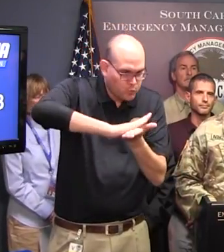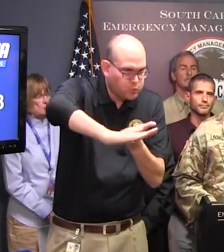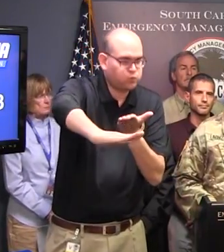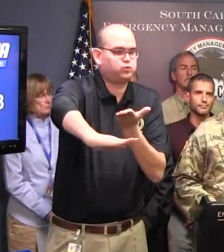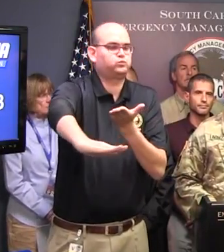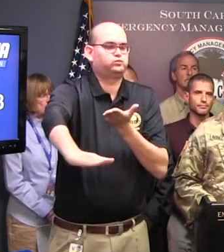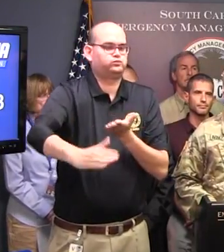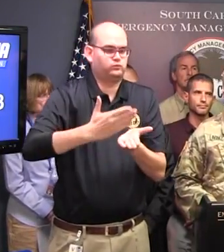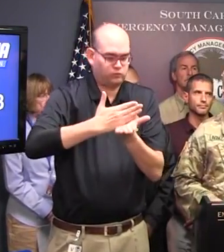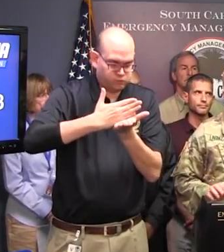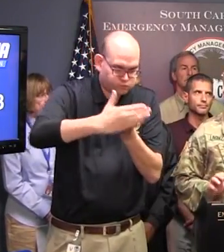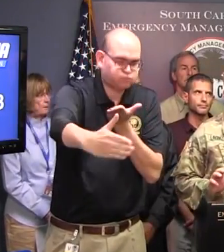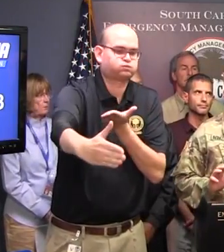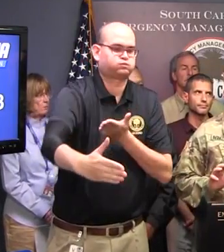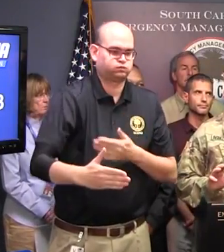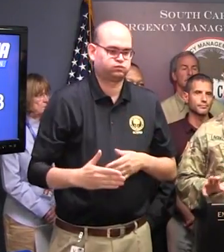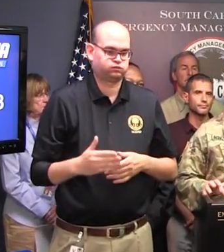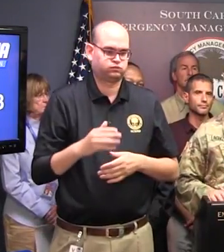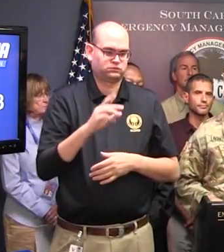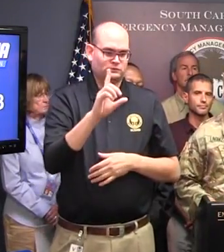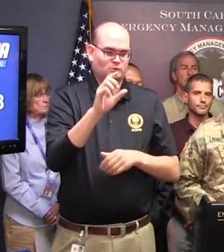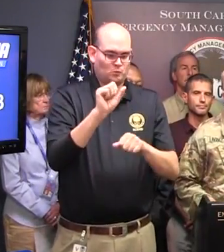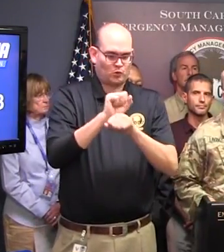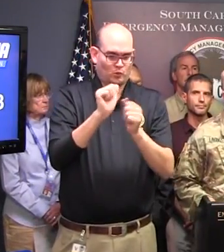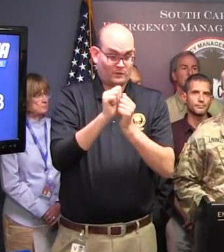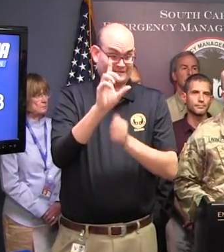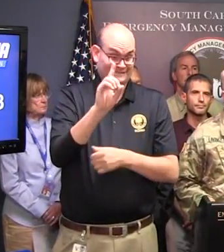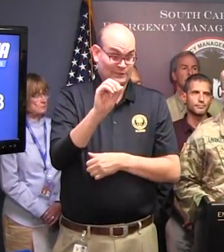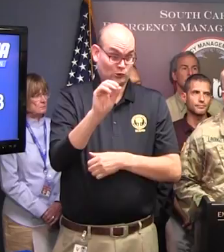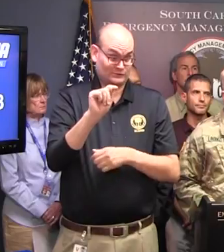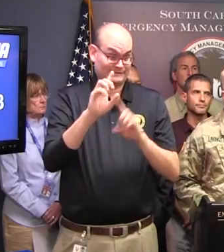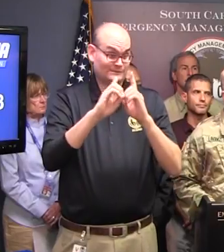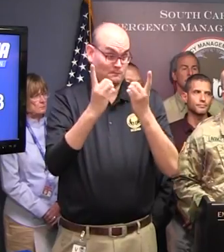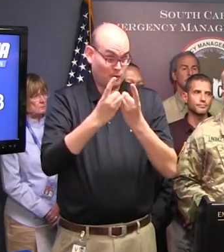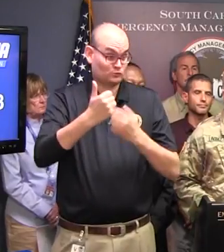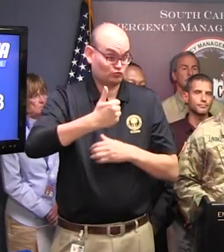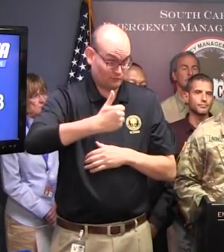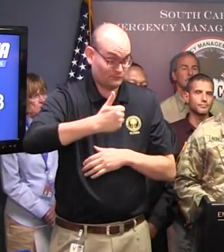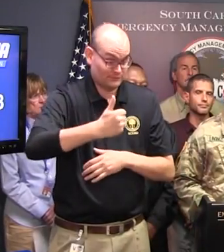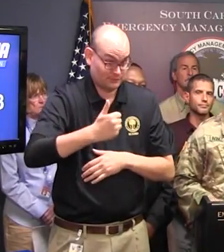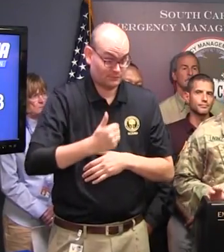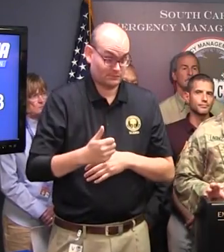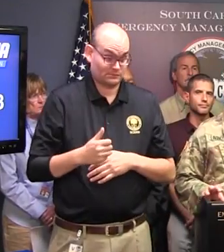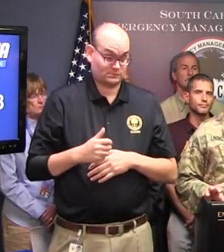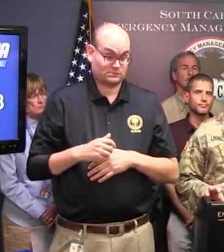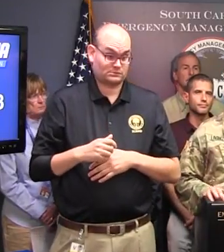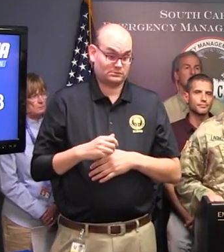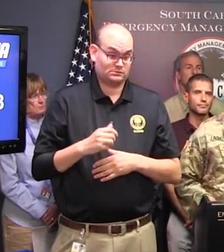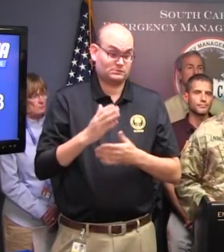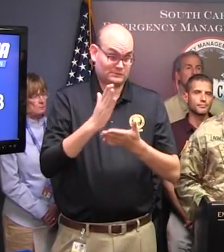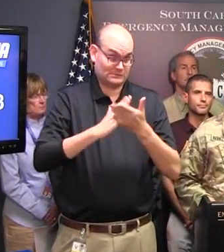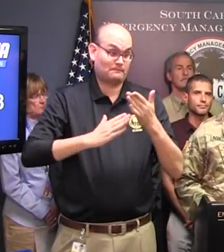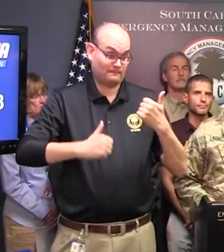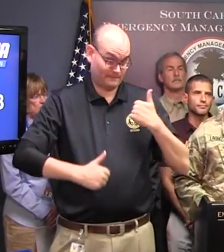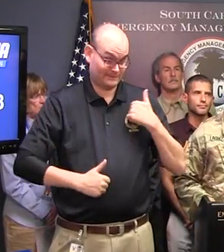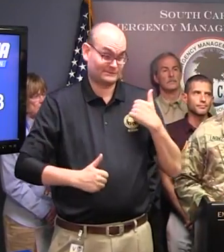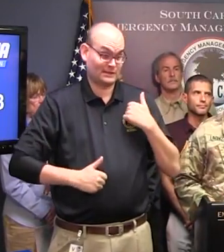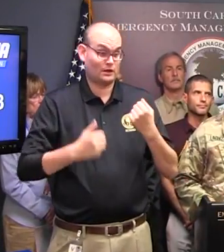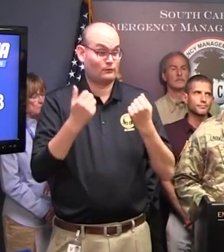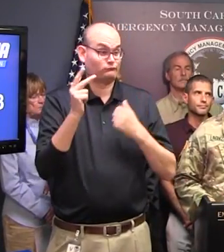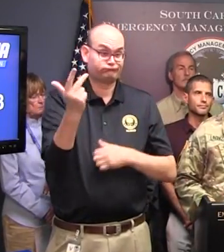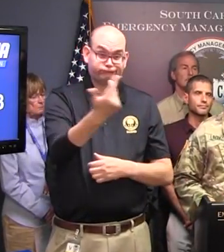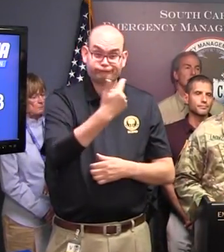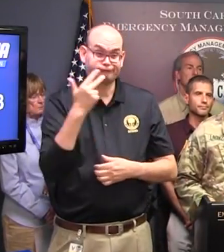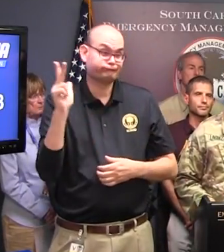You're also seeing some military movement through South Carolina to support our partners down in Georgia